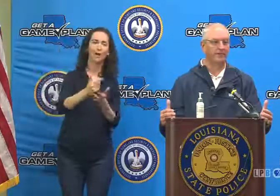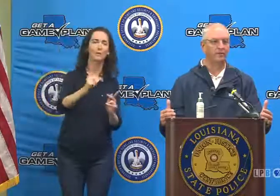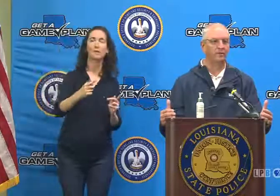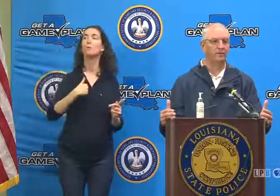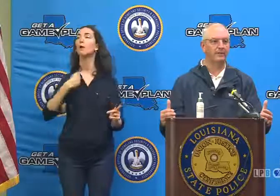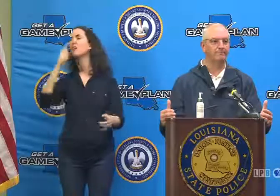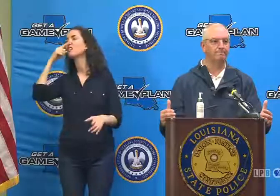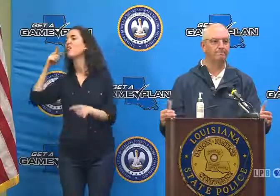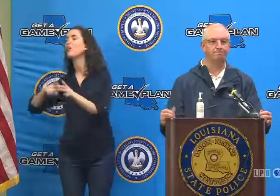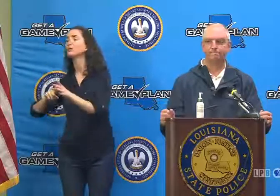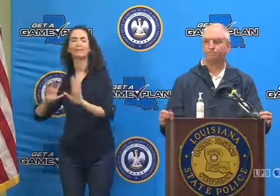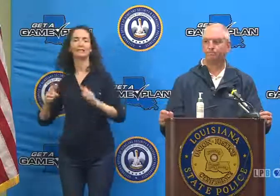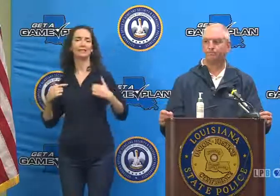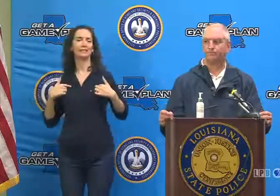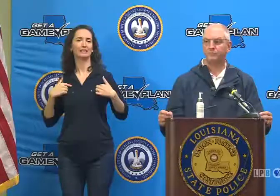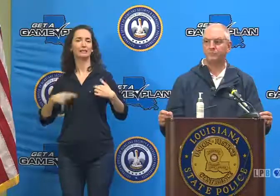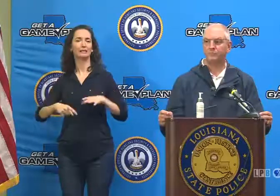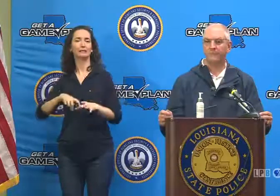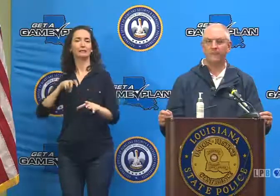and that sort of thing.